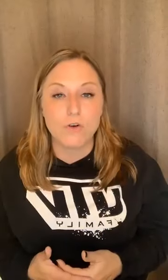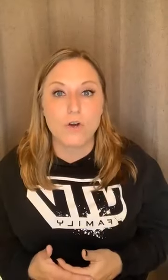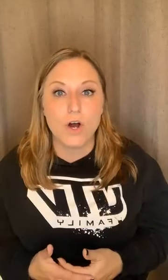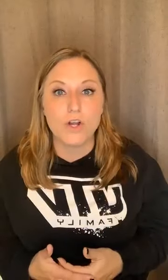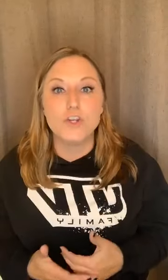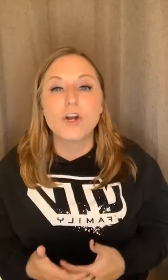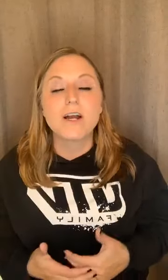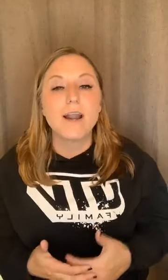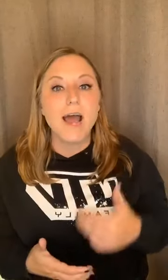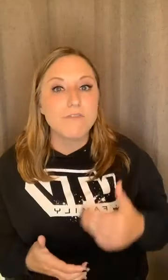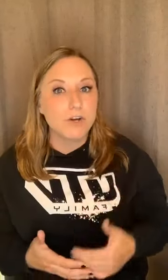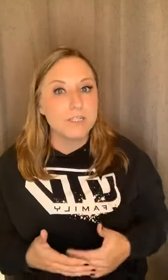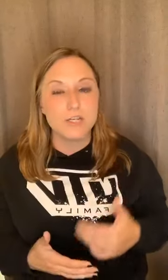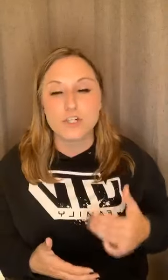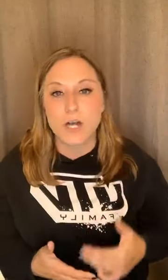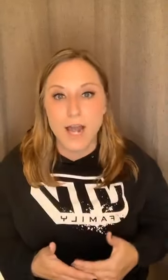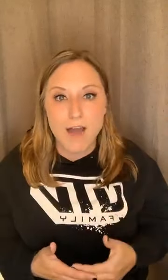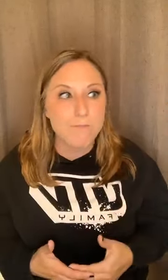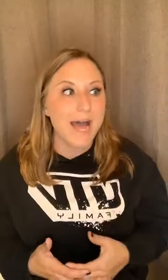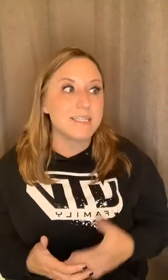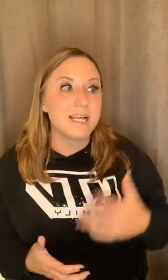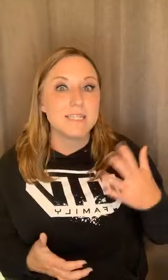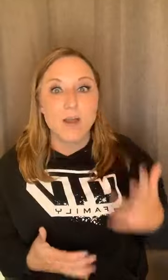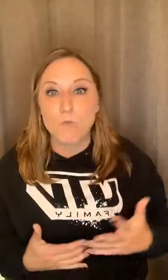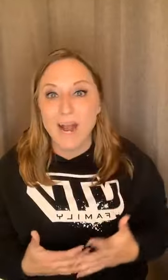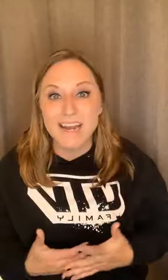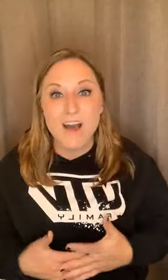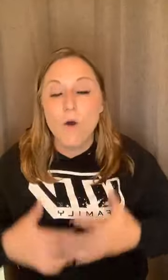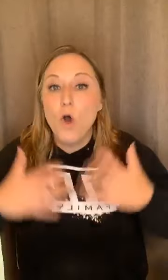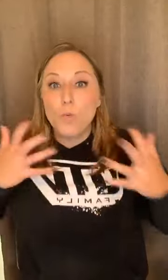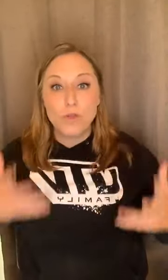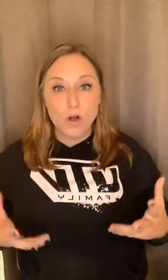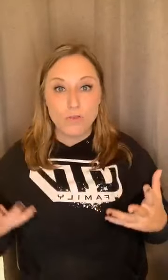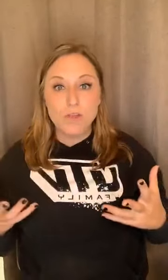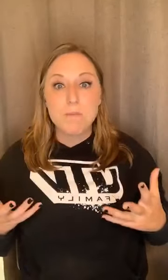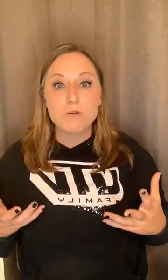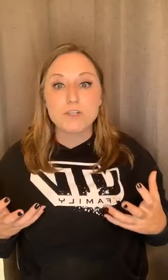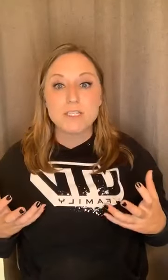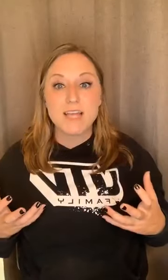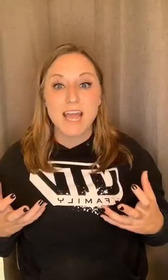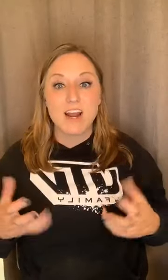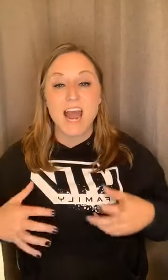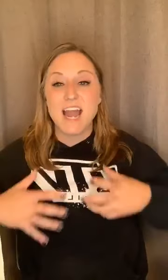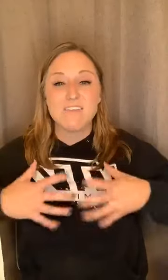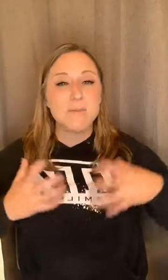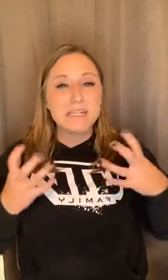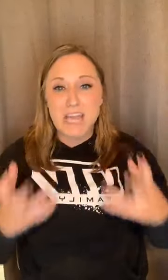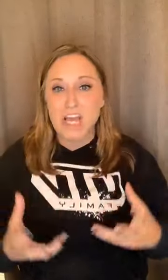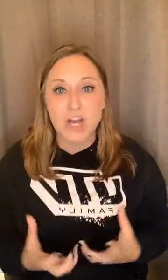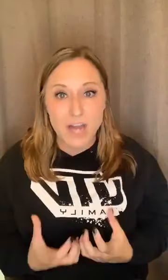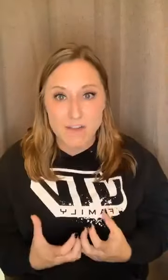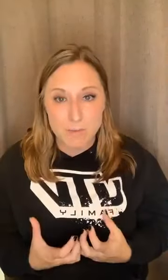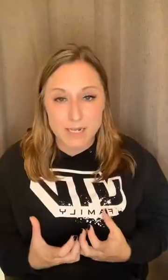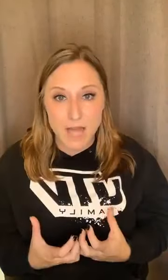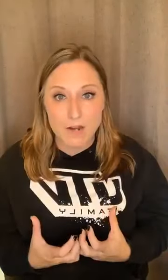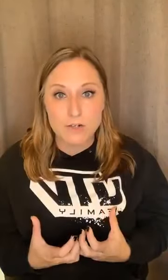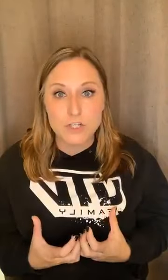good. You're going to have good days. You're going to have bad days. And right now with all of the emotions in the air and everybody taking on everybody's energy,